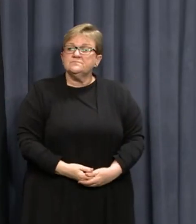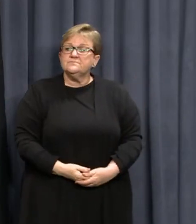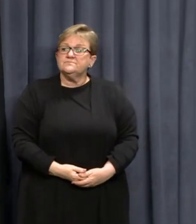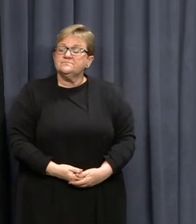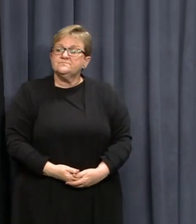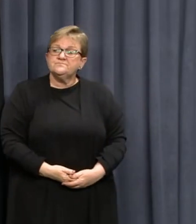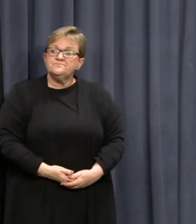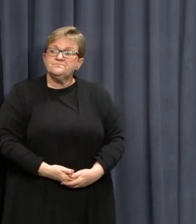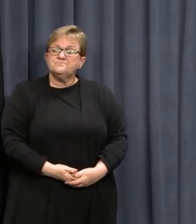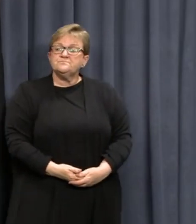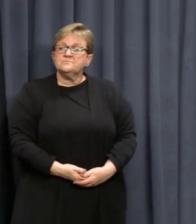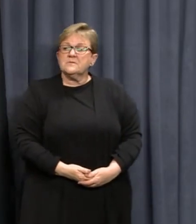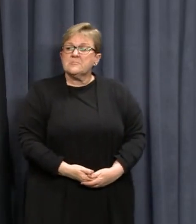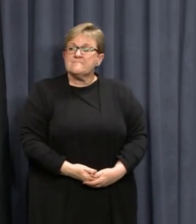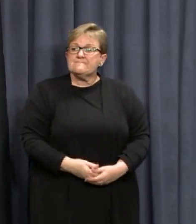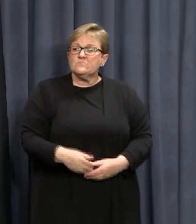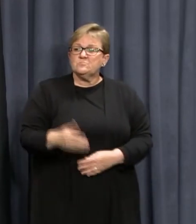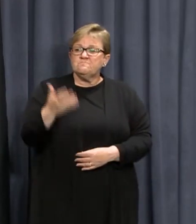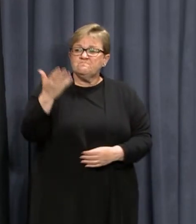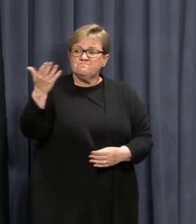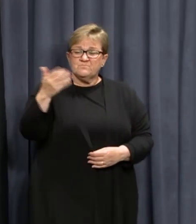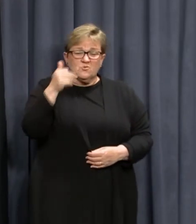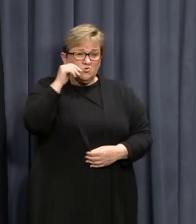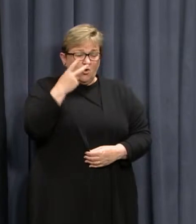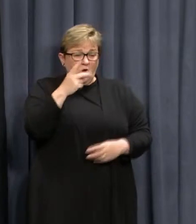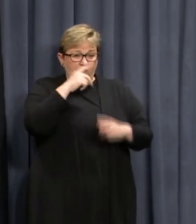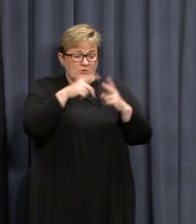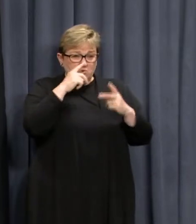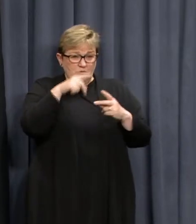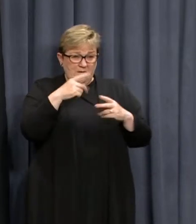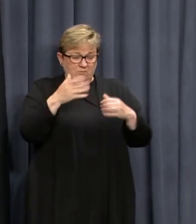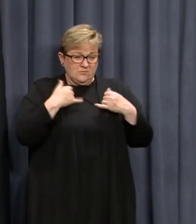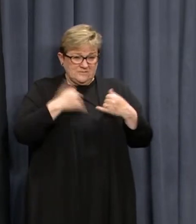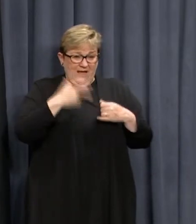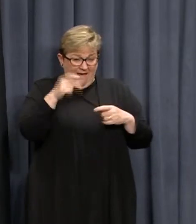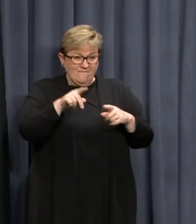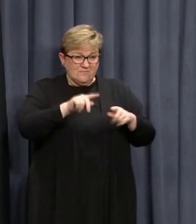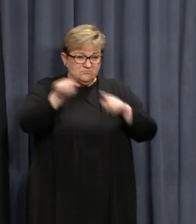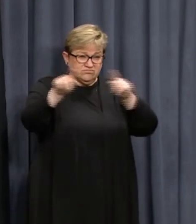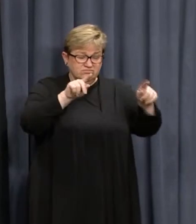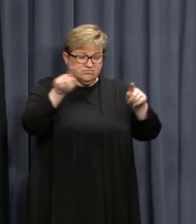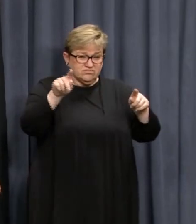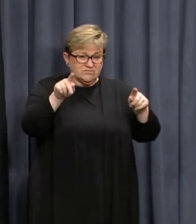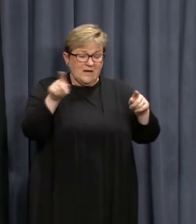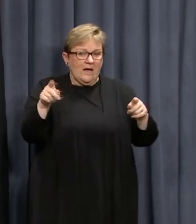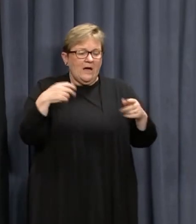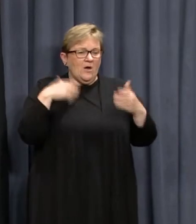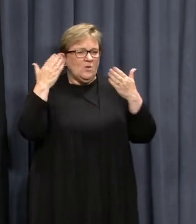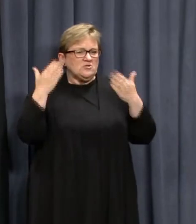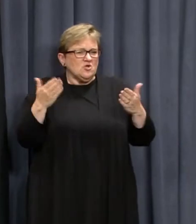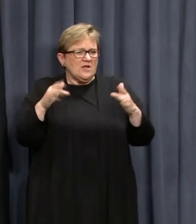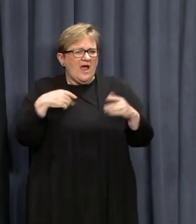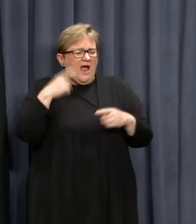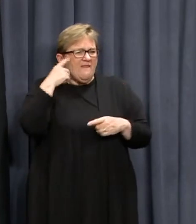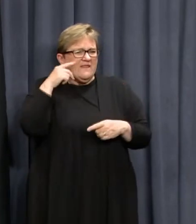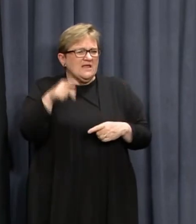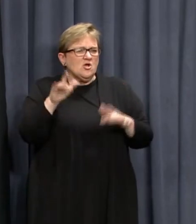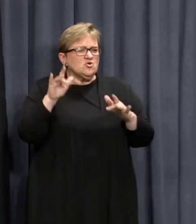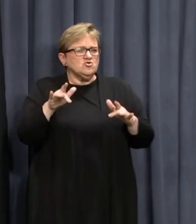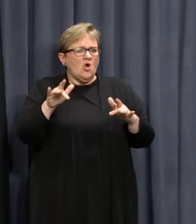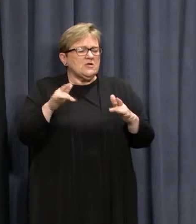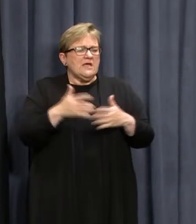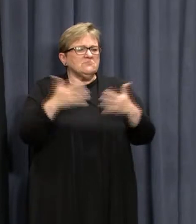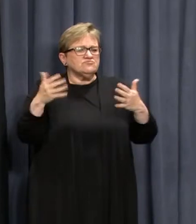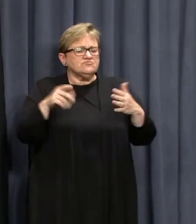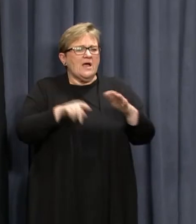indication yet that those two have been widespread going around the community? Well, look, the tracing is going on, but it appears they haven't had huge